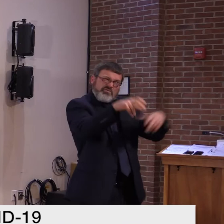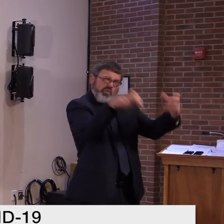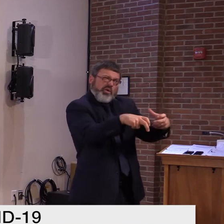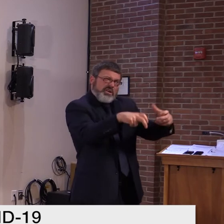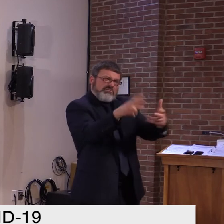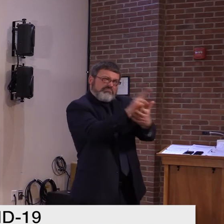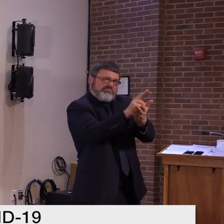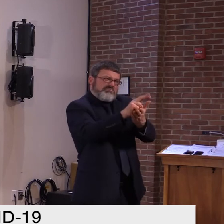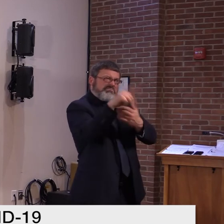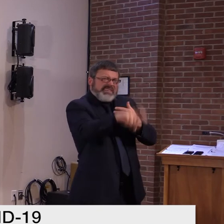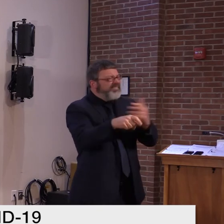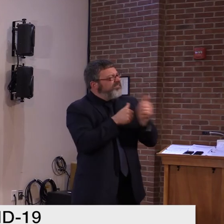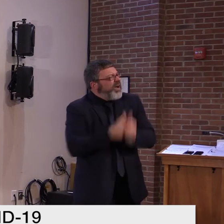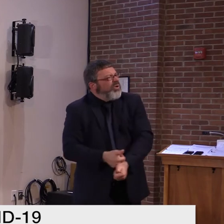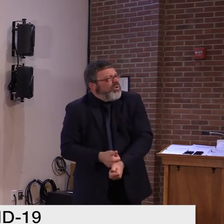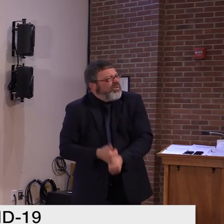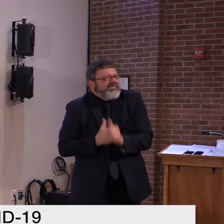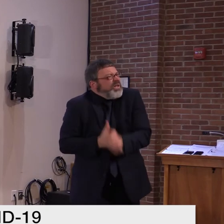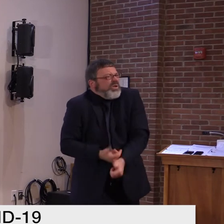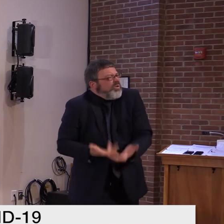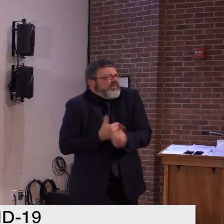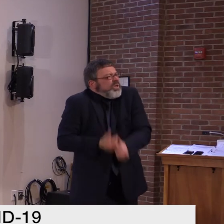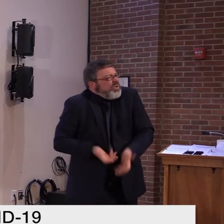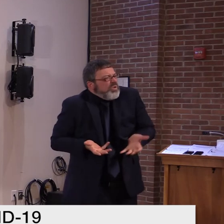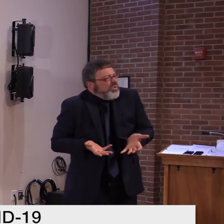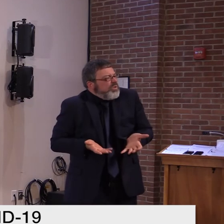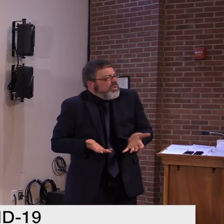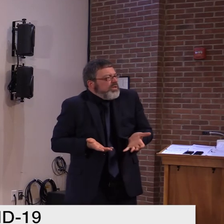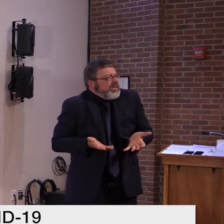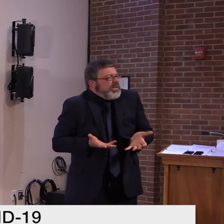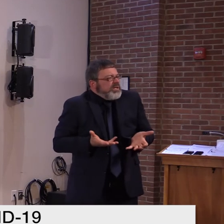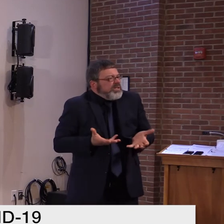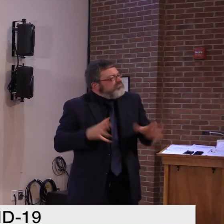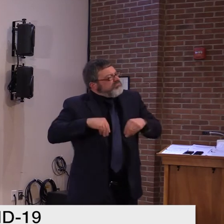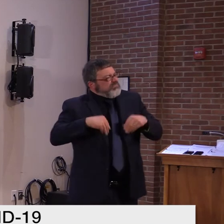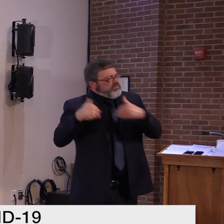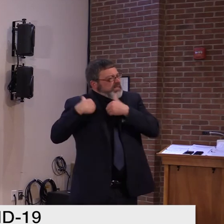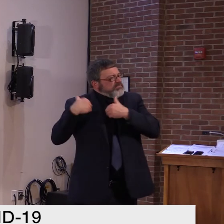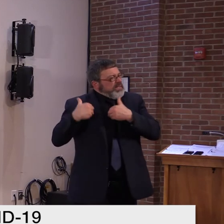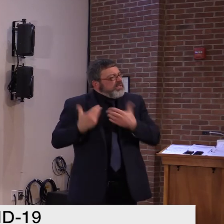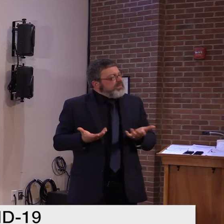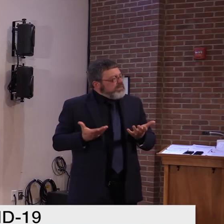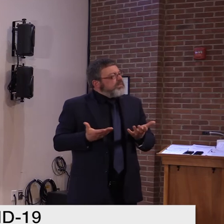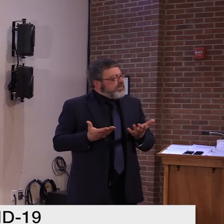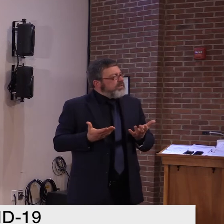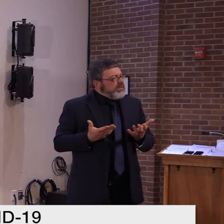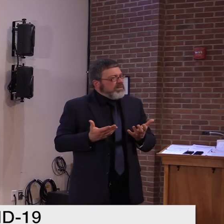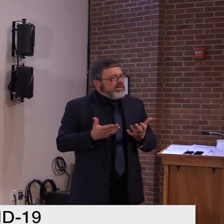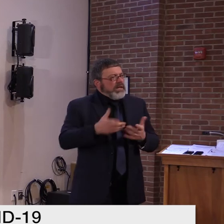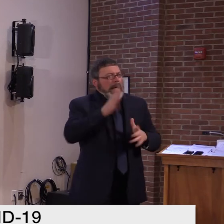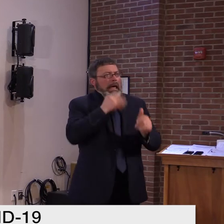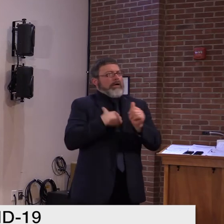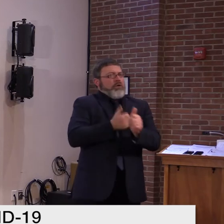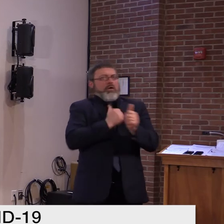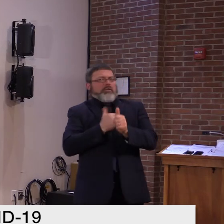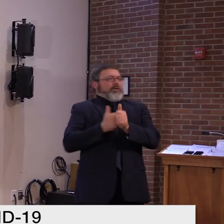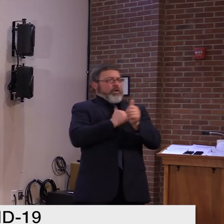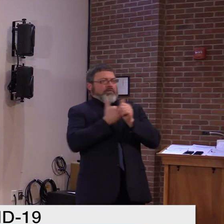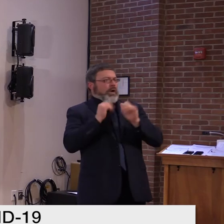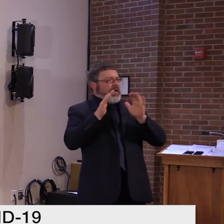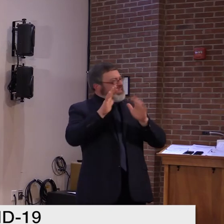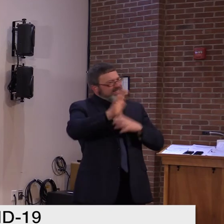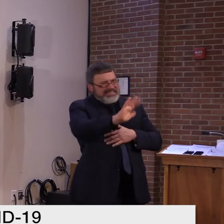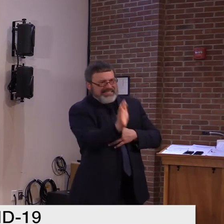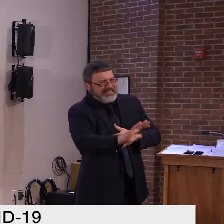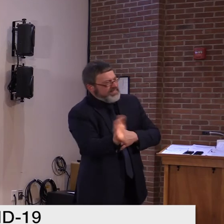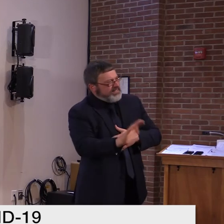we've experienced over the, over the several months, but, um, we've seen it just recently with, uh, some of the Halloween